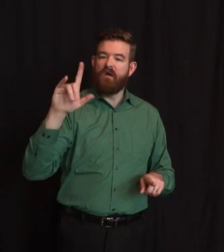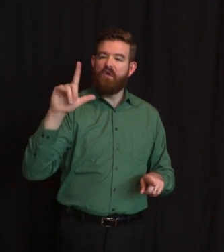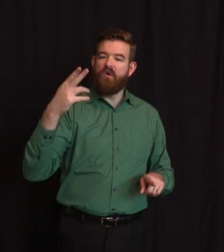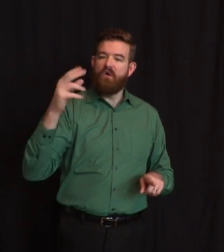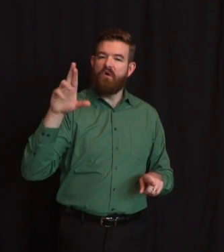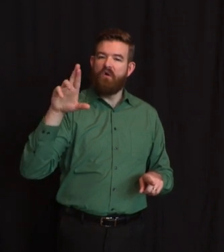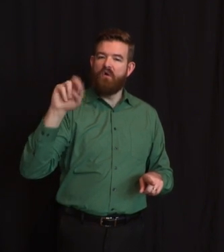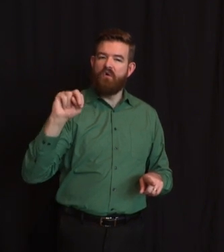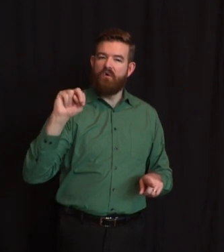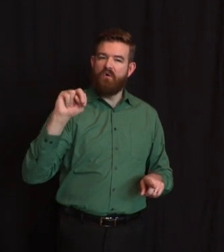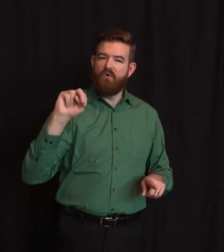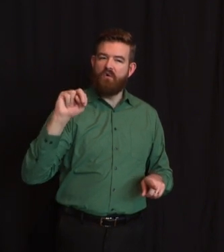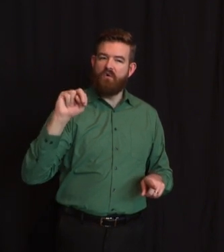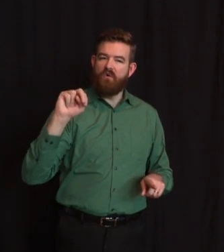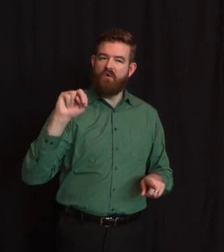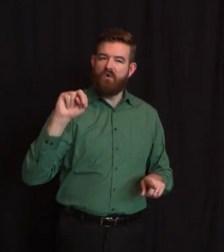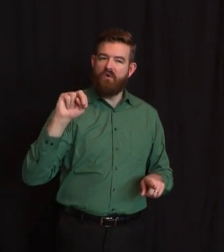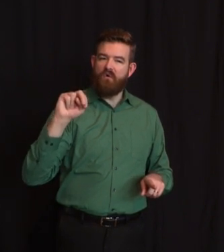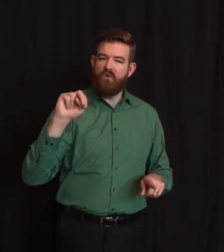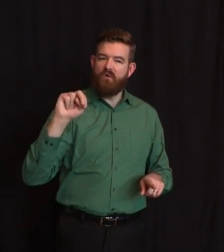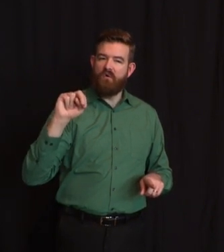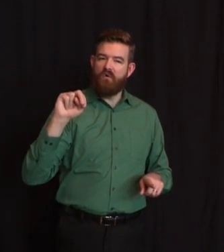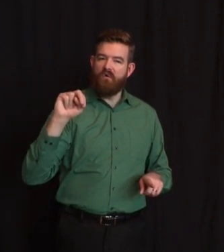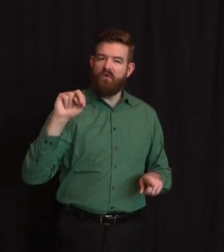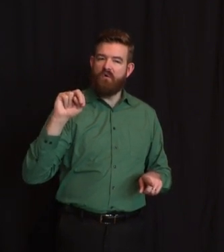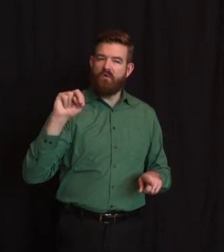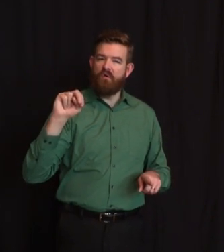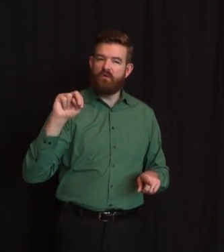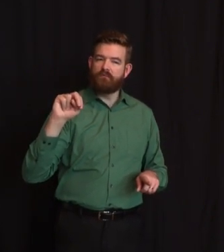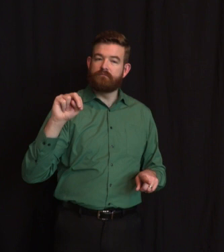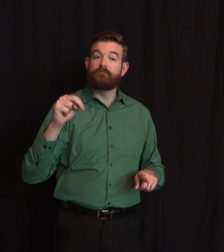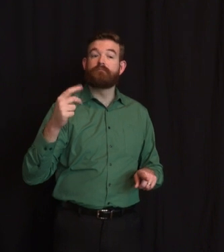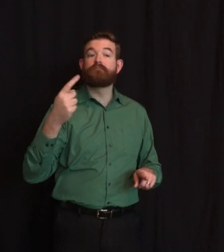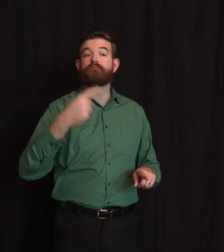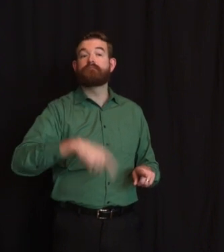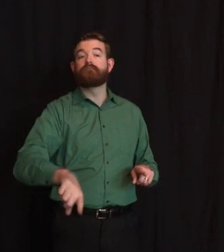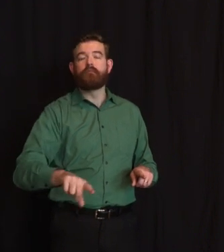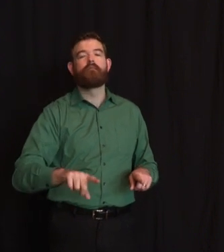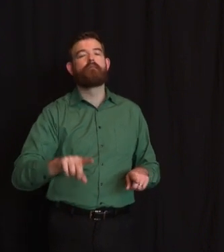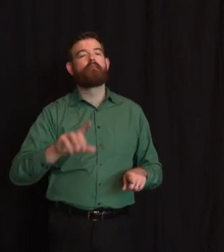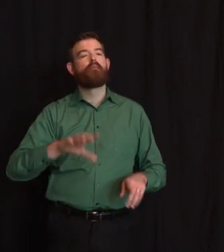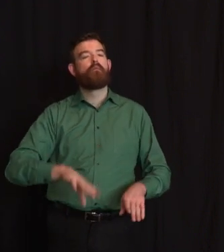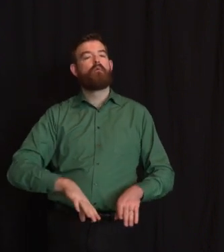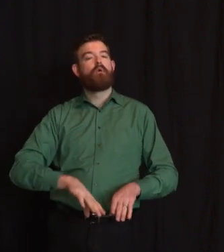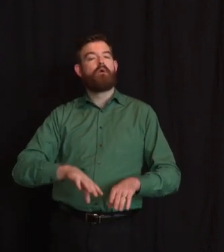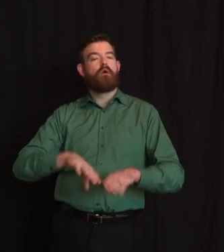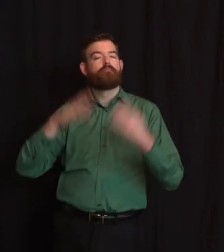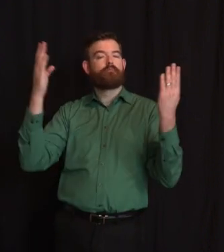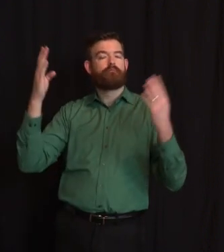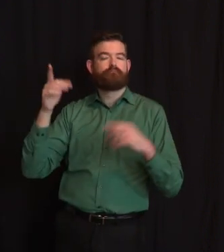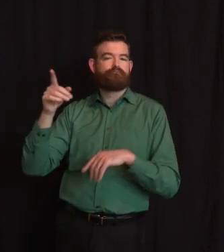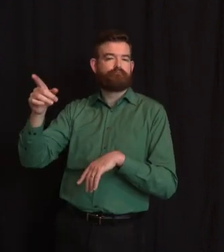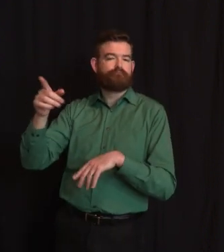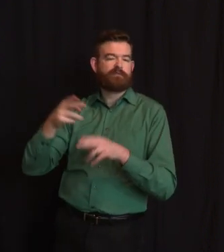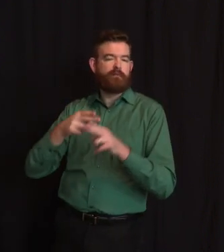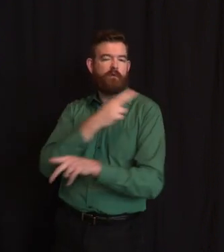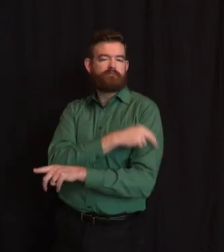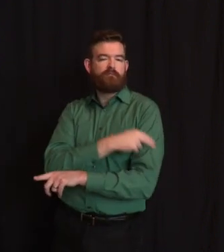Compliance, especially as it pertains to those large gatherings, has been, I would say, phenomenal over the last few nights. A few